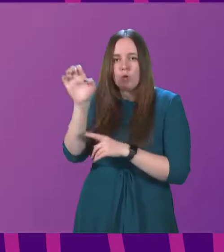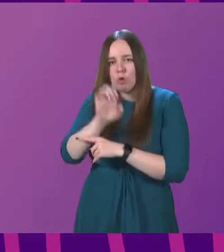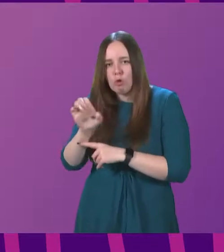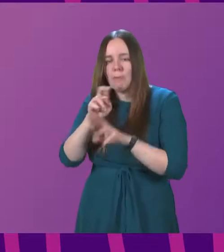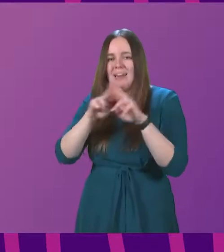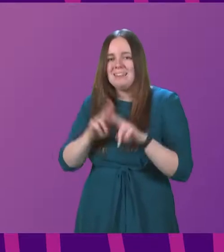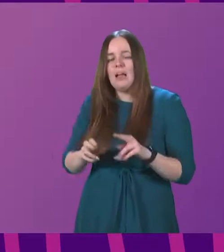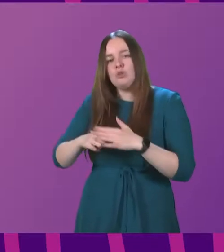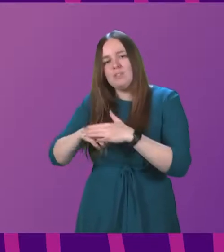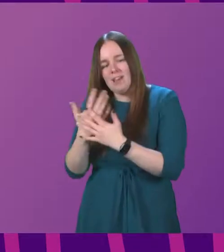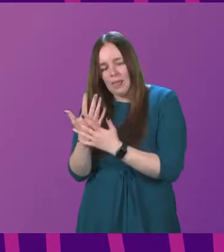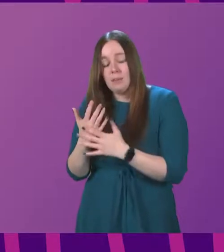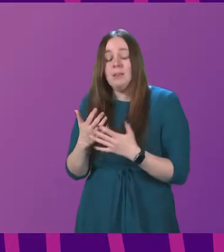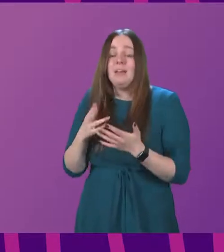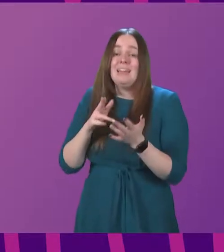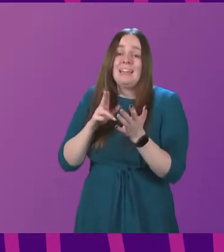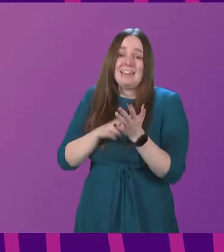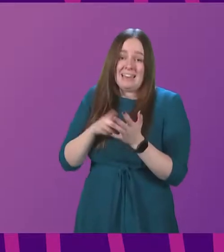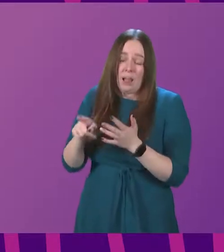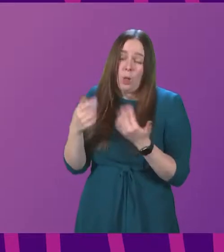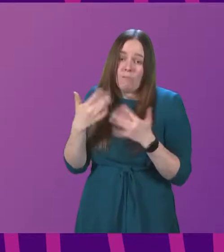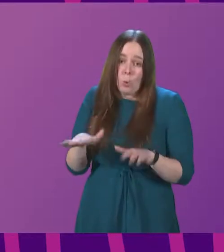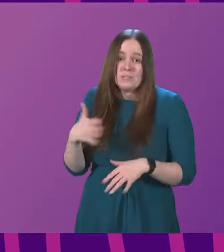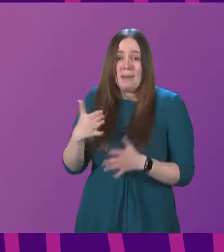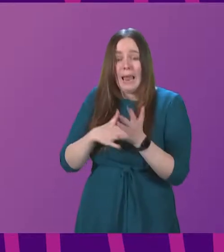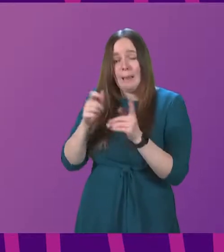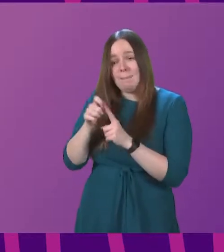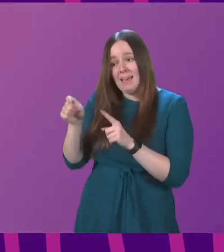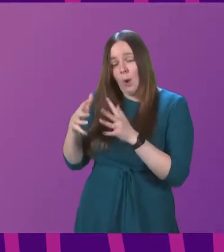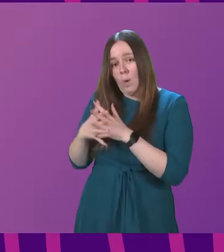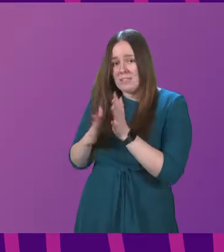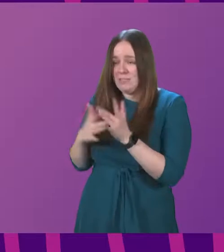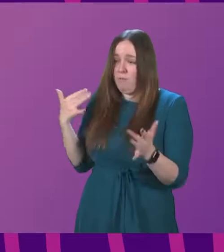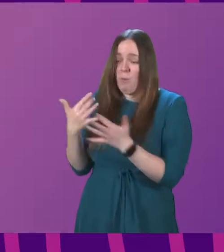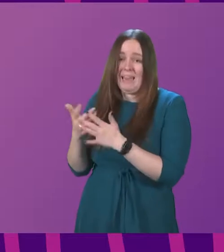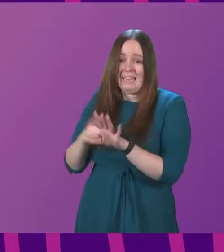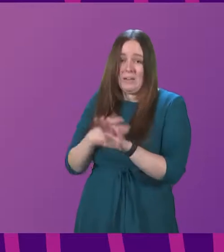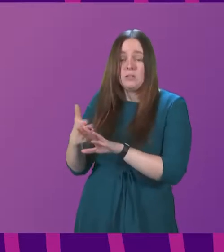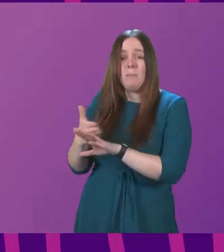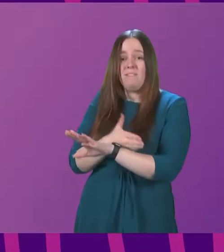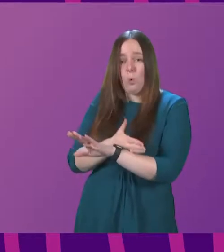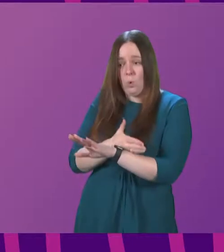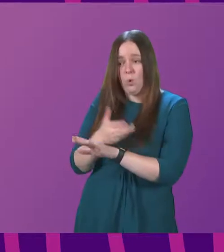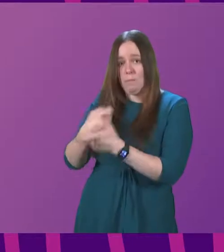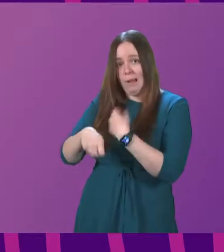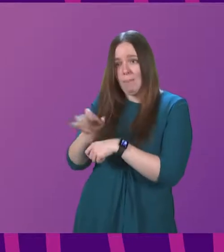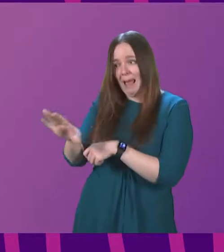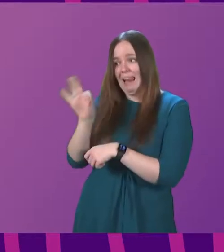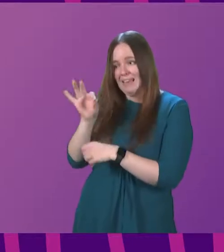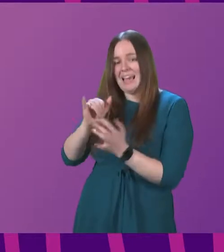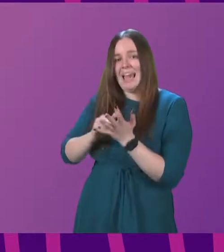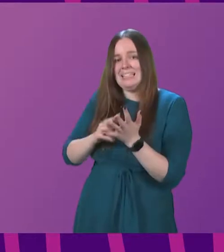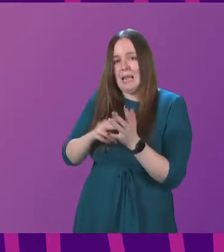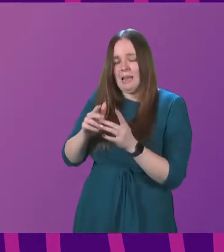Development. Neil, of course, served as an MP at Westminster for a number of years, before being elected as a member of the Scottish